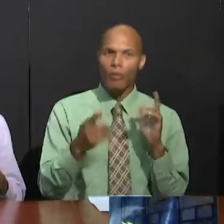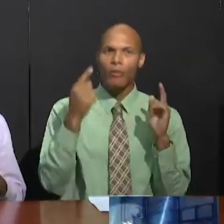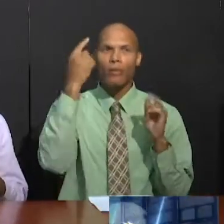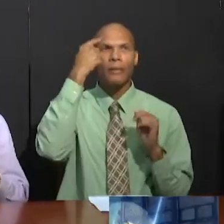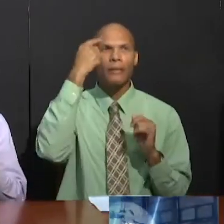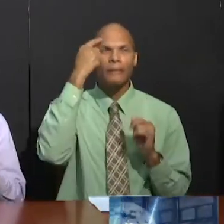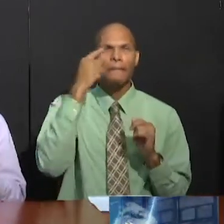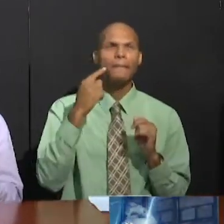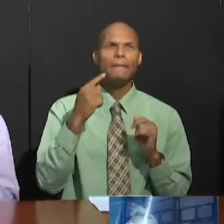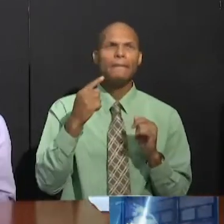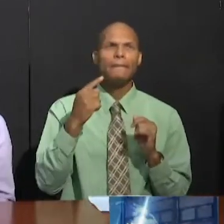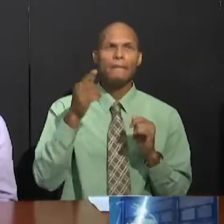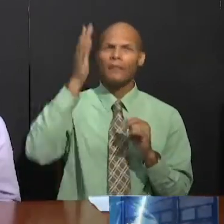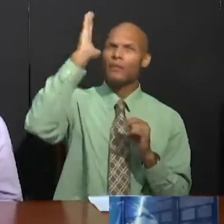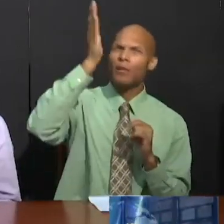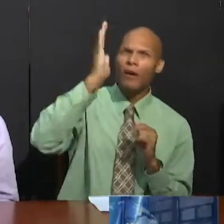that they will be able to put these things into practice.